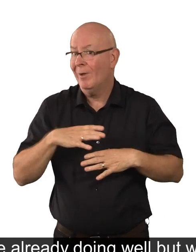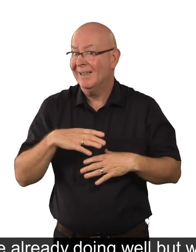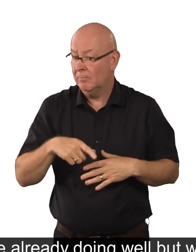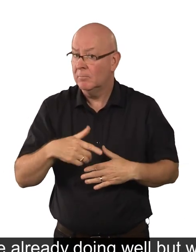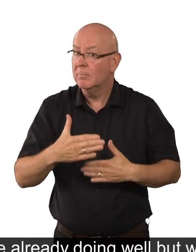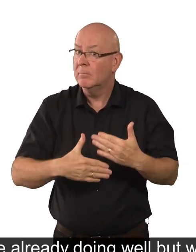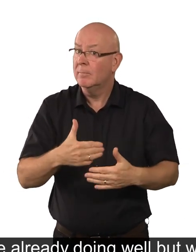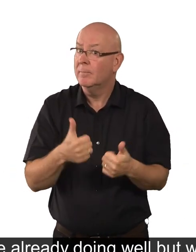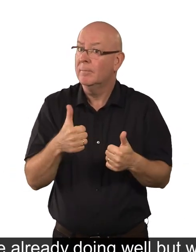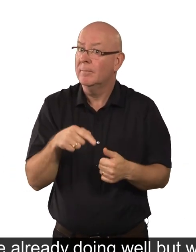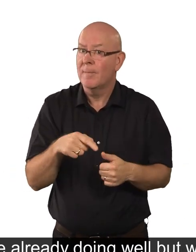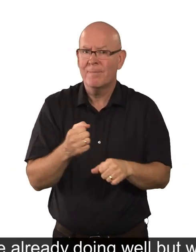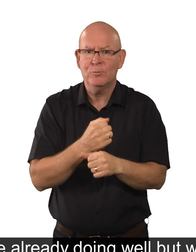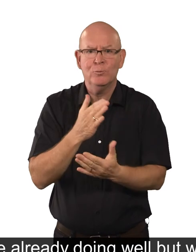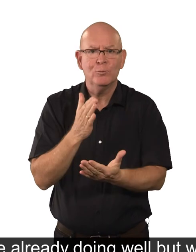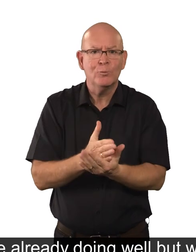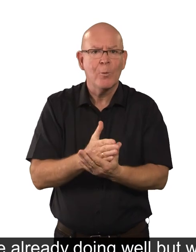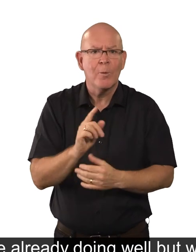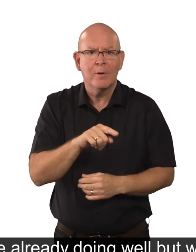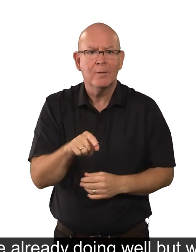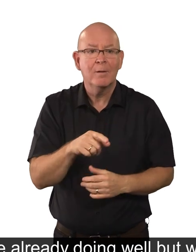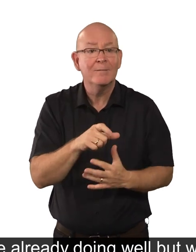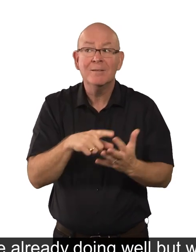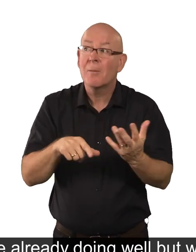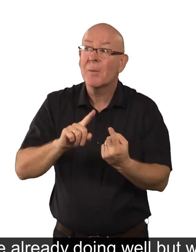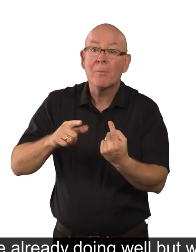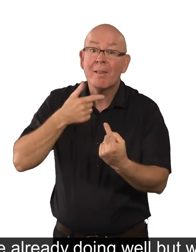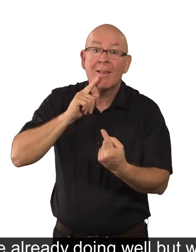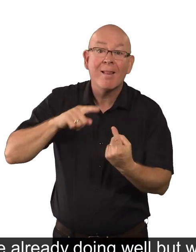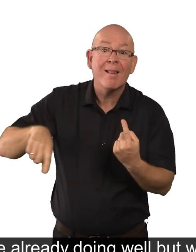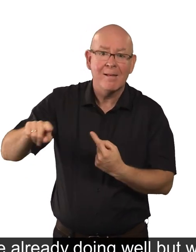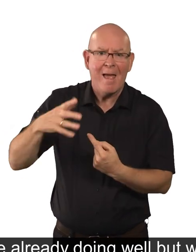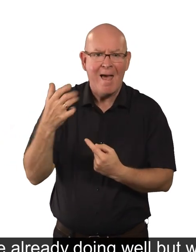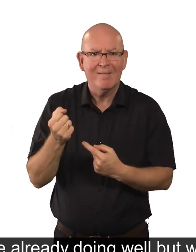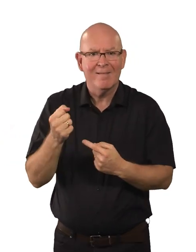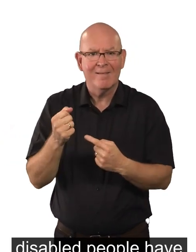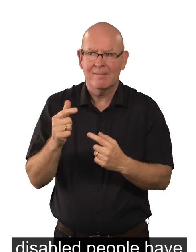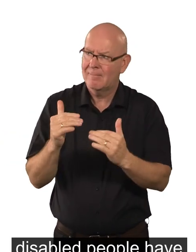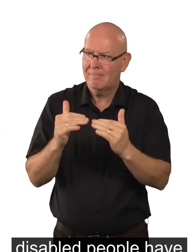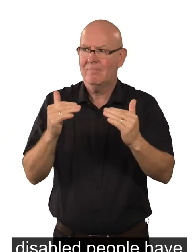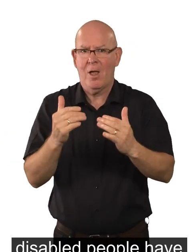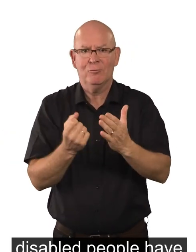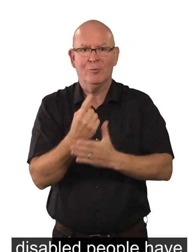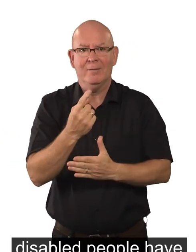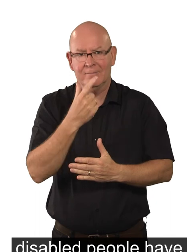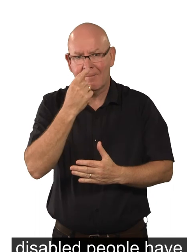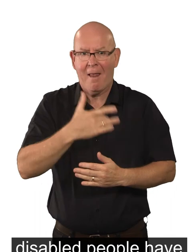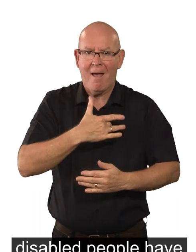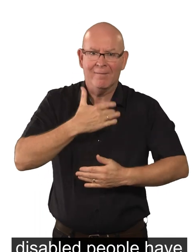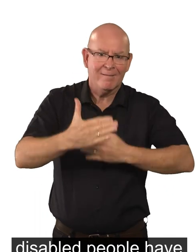We are already doing well, but we think we can do more to make sure disabled people have the same